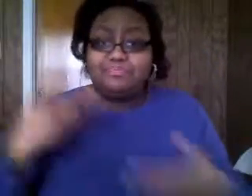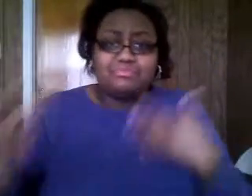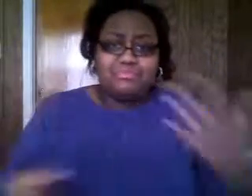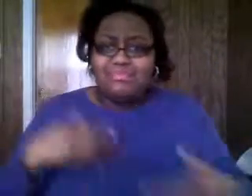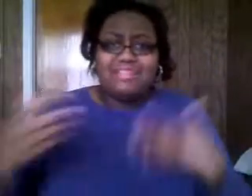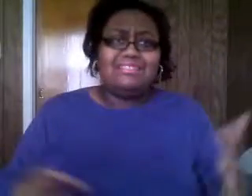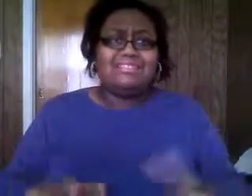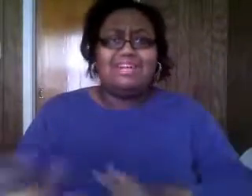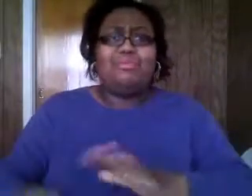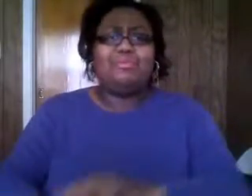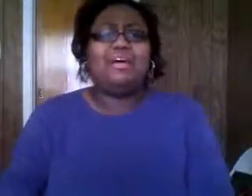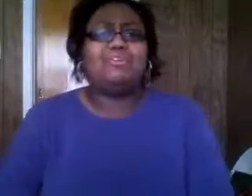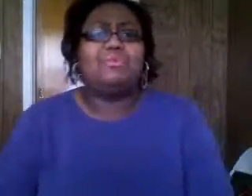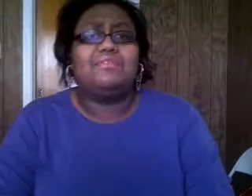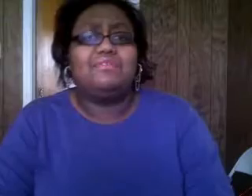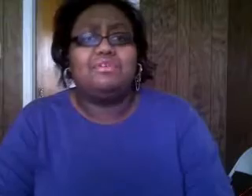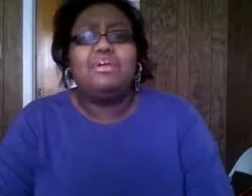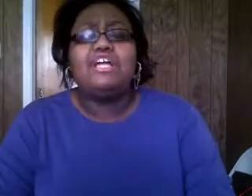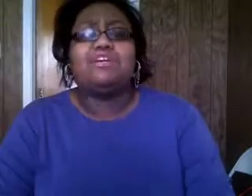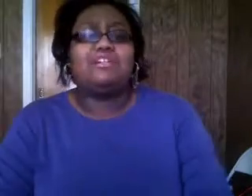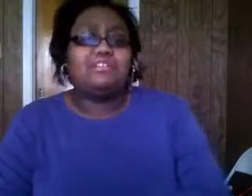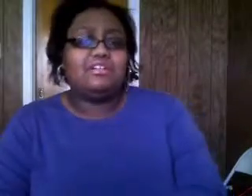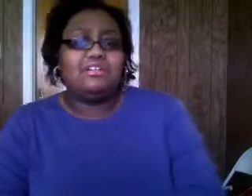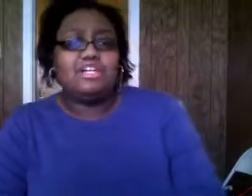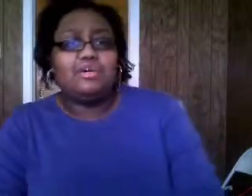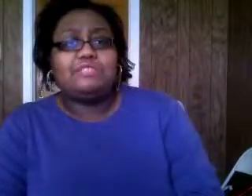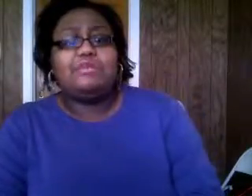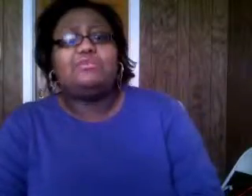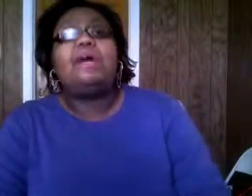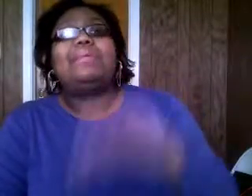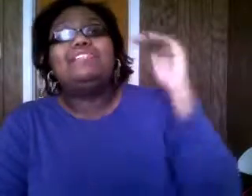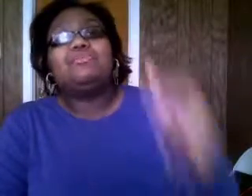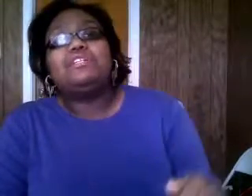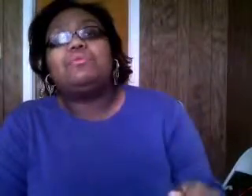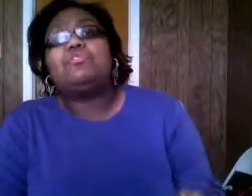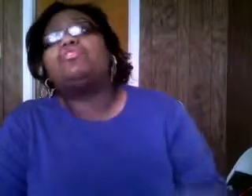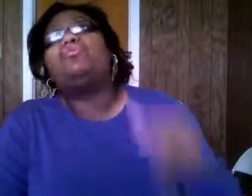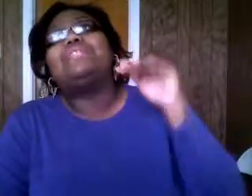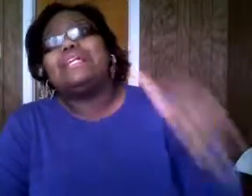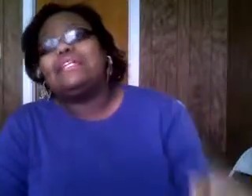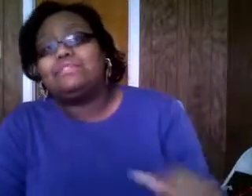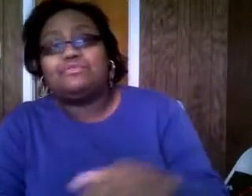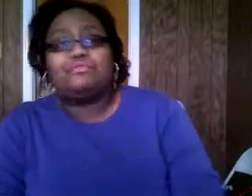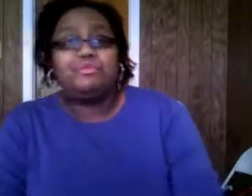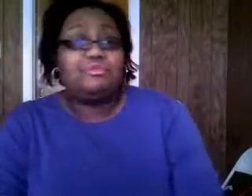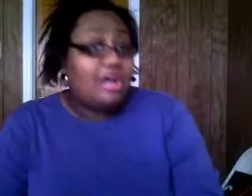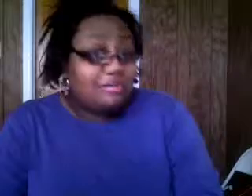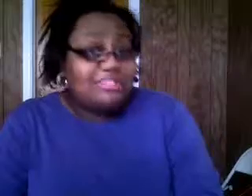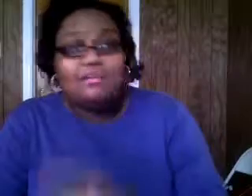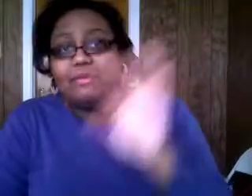just help people out or whatever you know trying to uh encourage people but he's doing he's what we're doing so you can take a lesson from people you thought we talk about